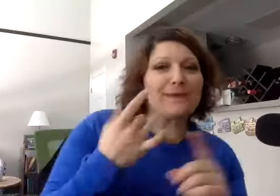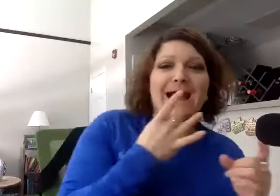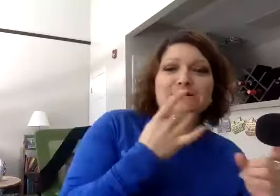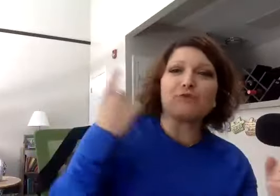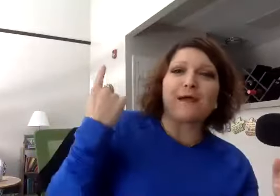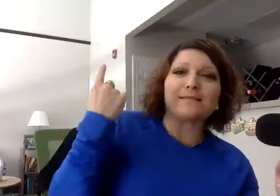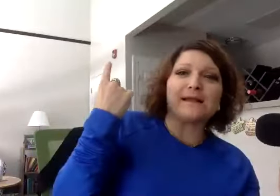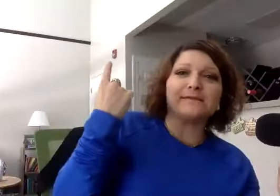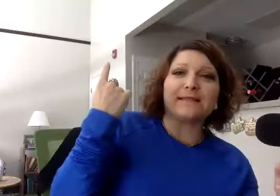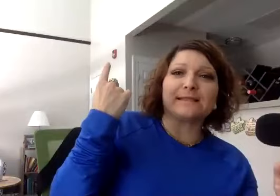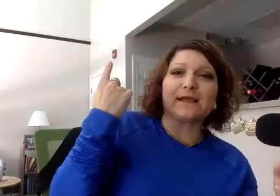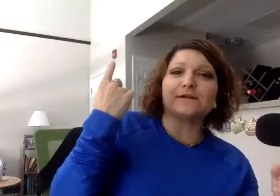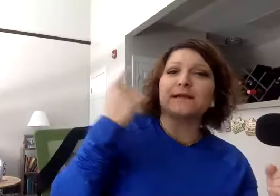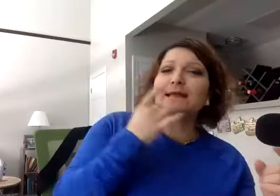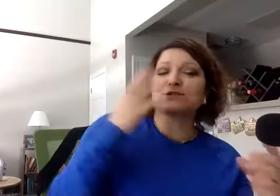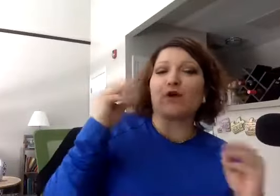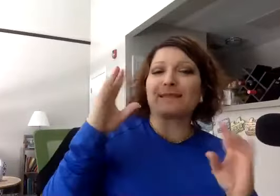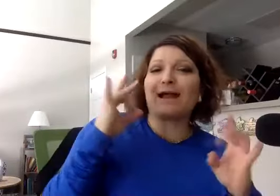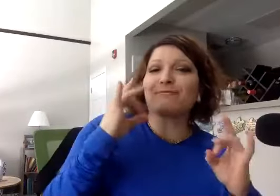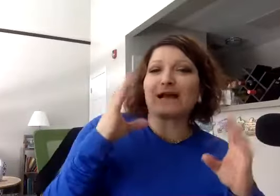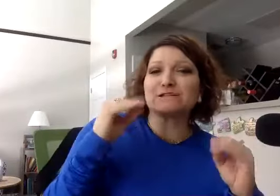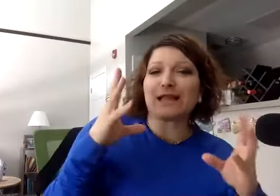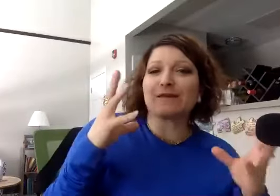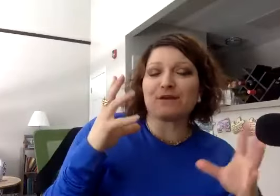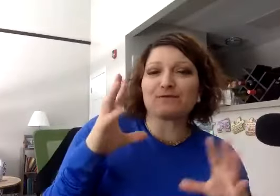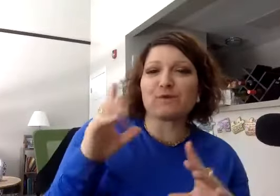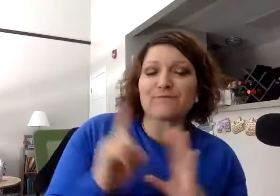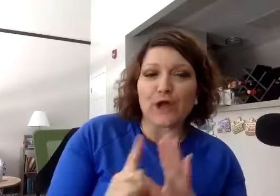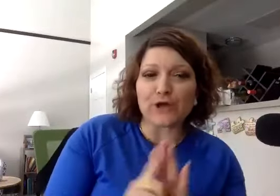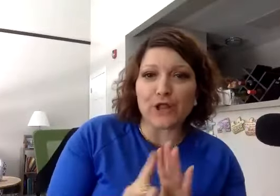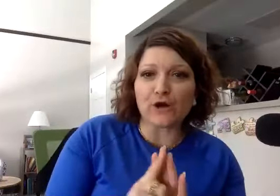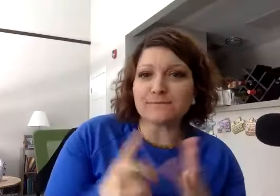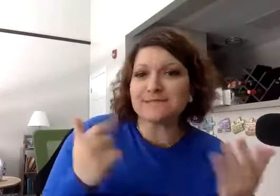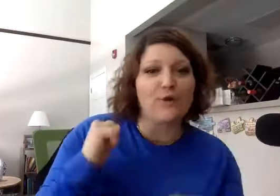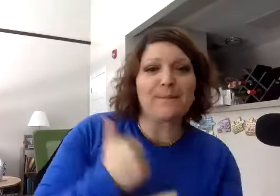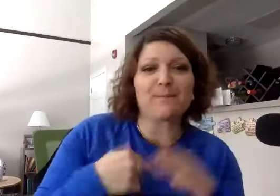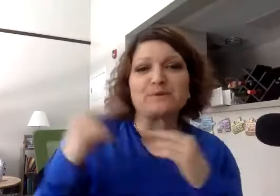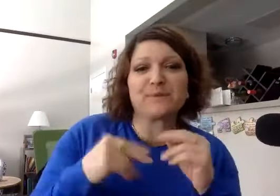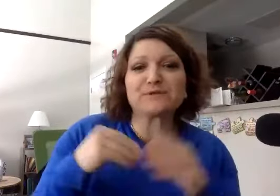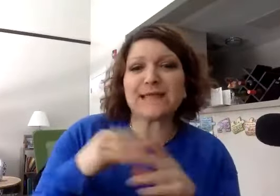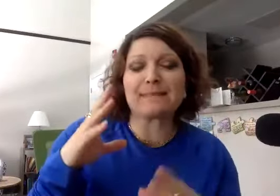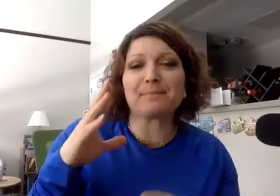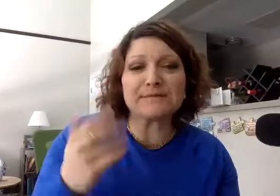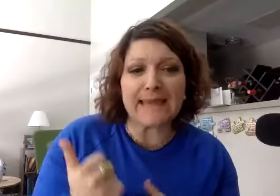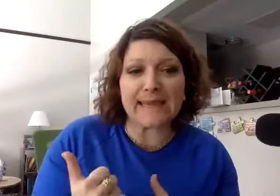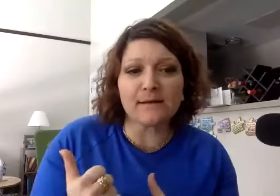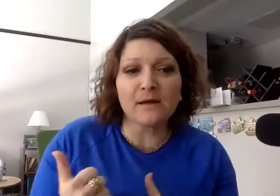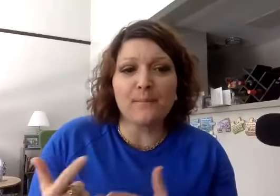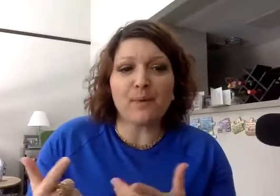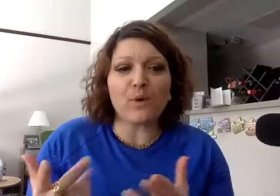has that red light right there, it's always that flashing light for the fire alarm. It's always built in the building. But what